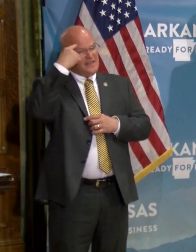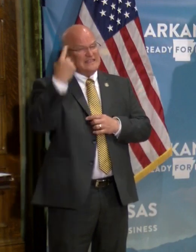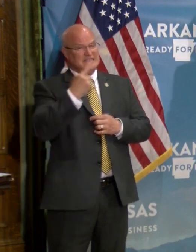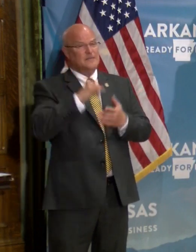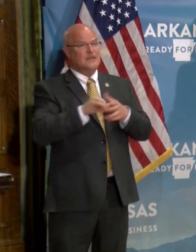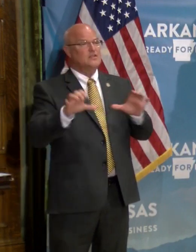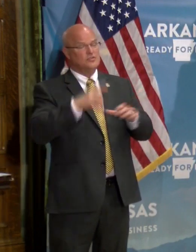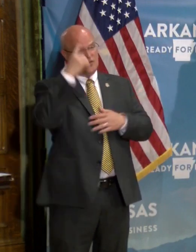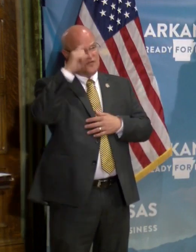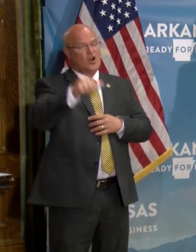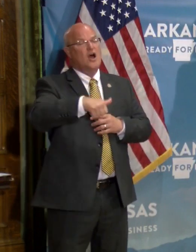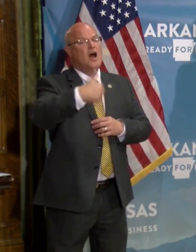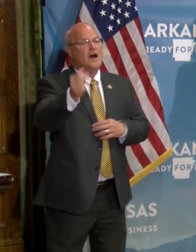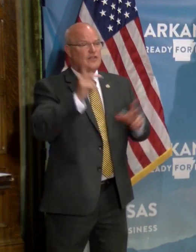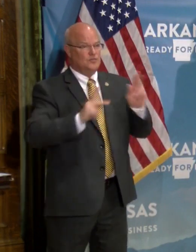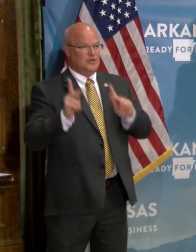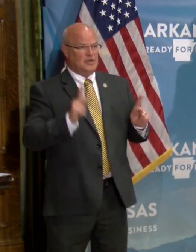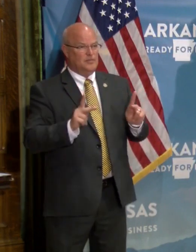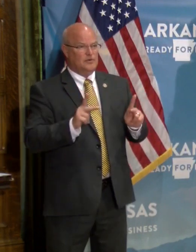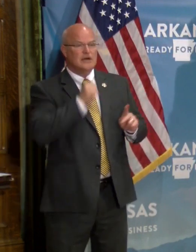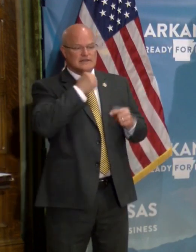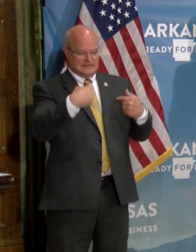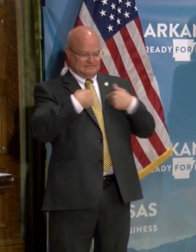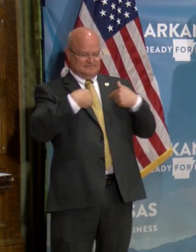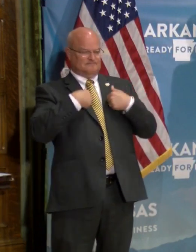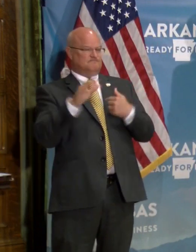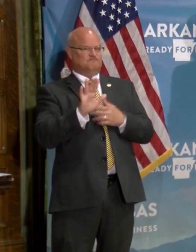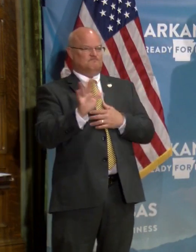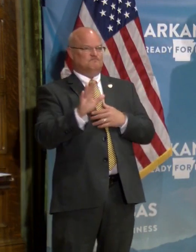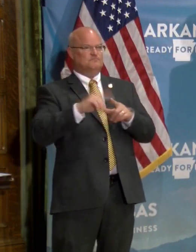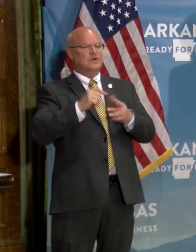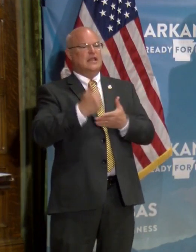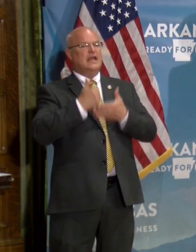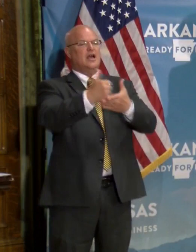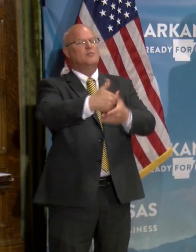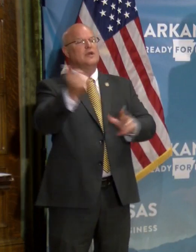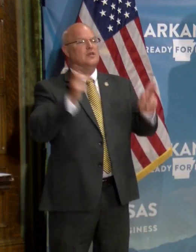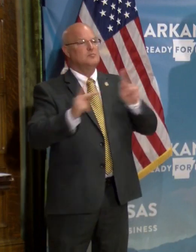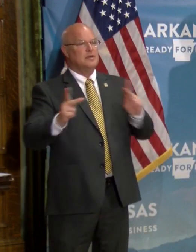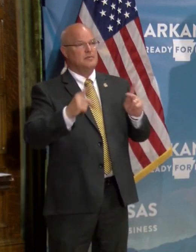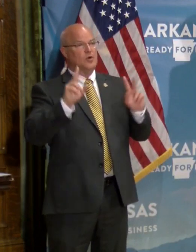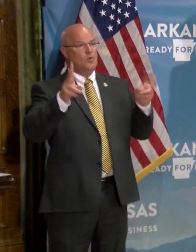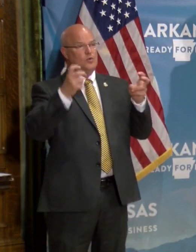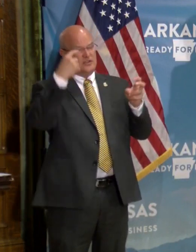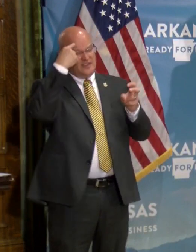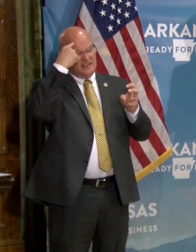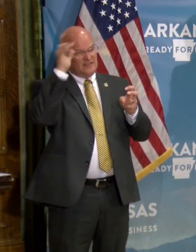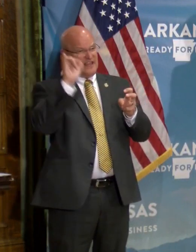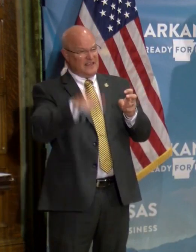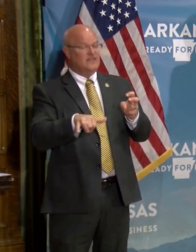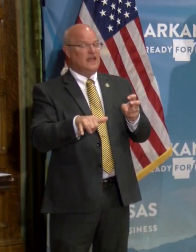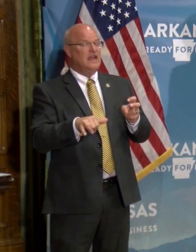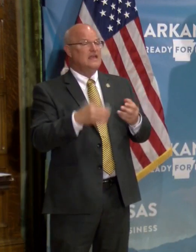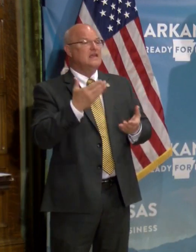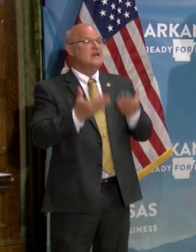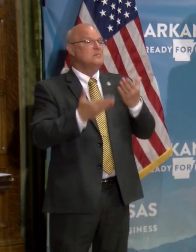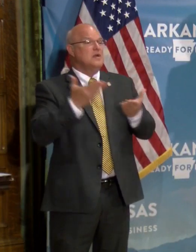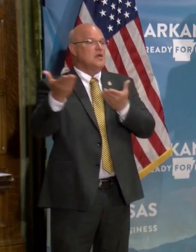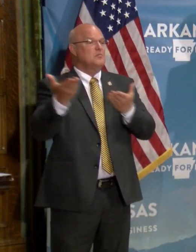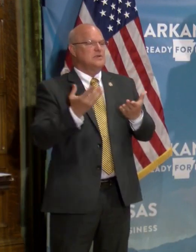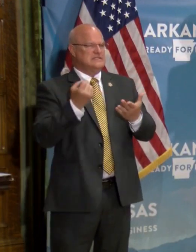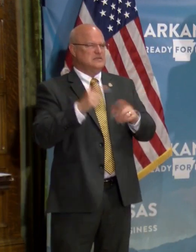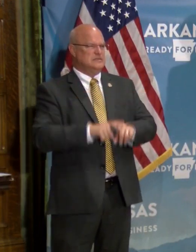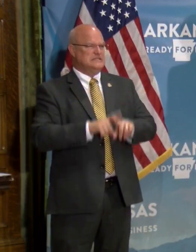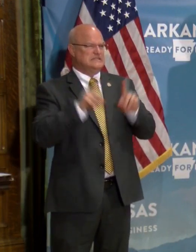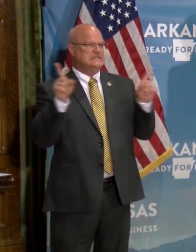it's something that you do for other people. It's not something you do for yourself. And when you start to think about it in that light, um, it maybe brings a little